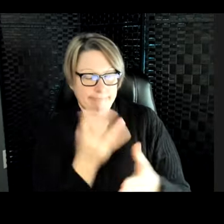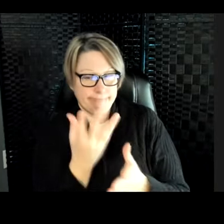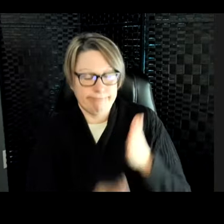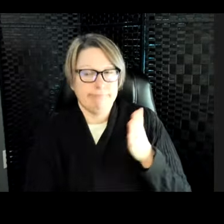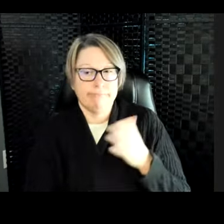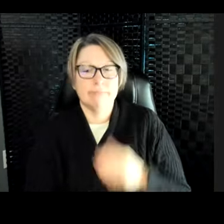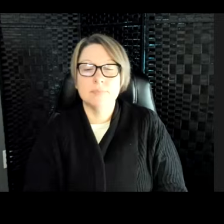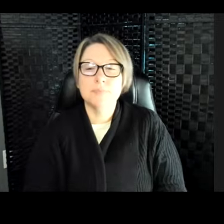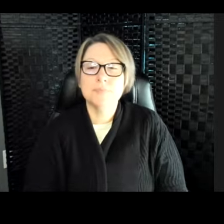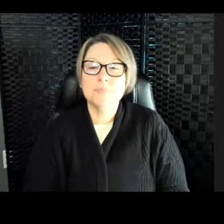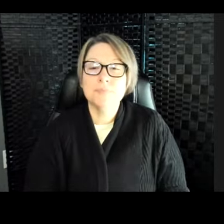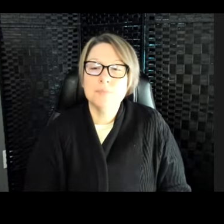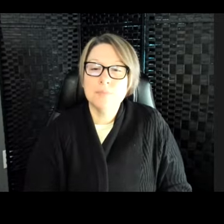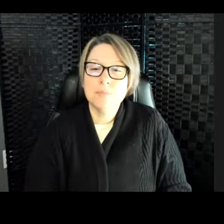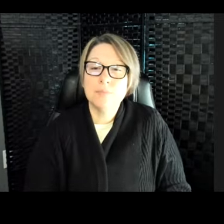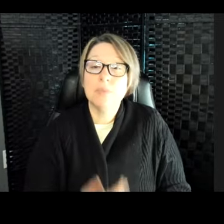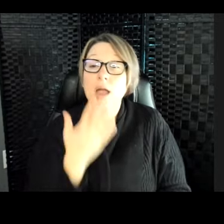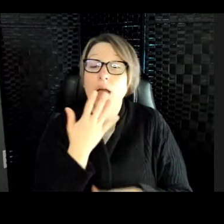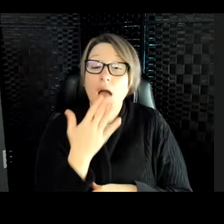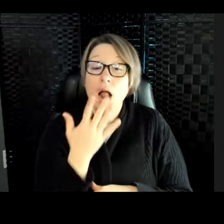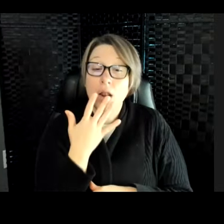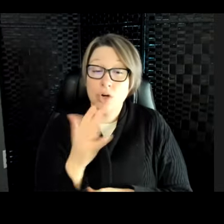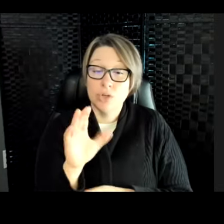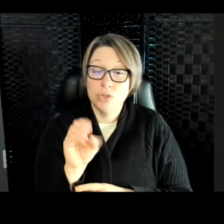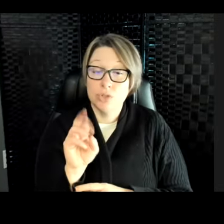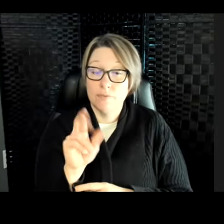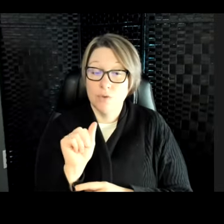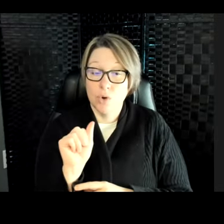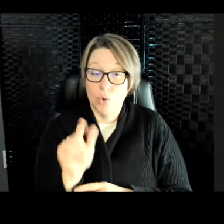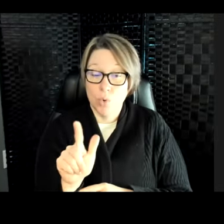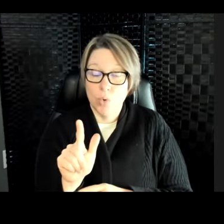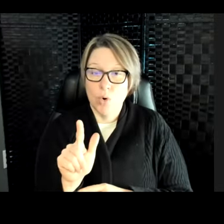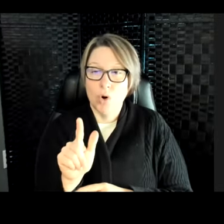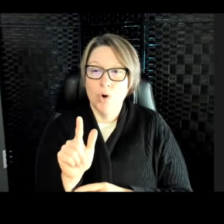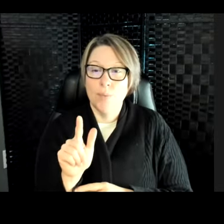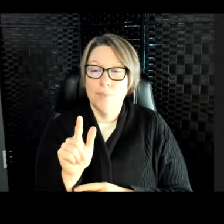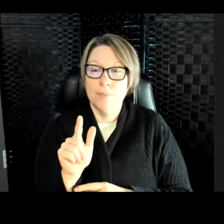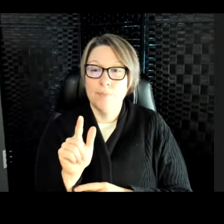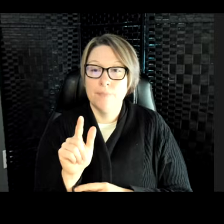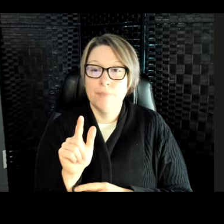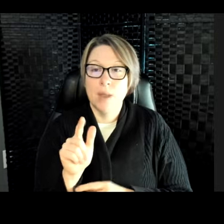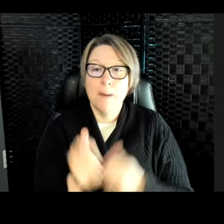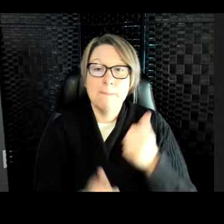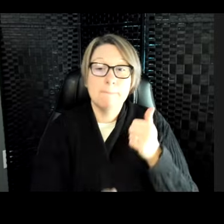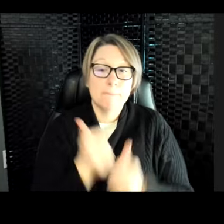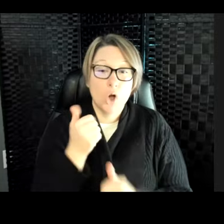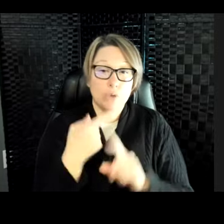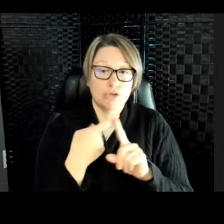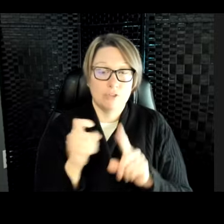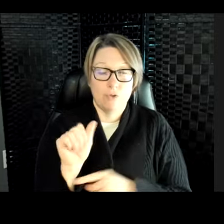So the colors of the coral is going to be mostly from the algae that they have a